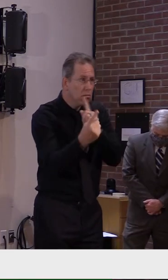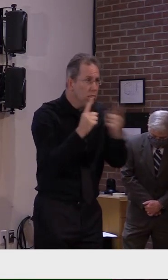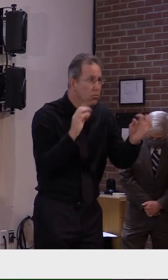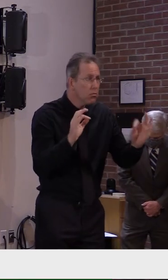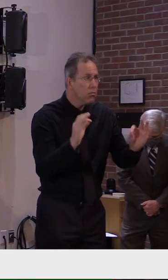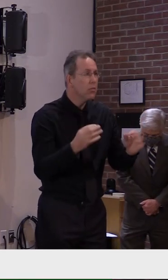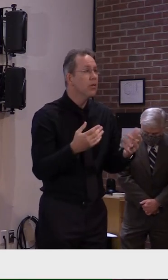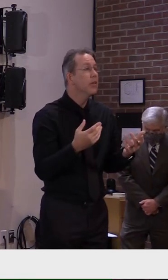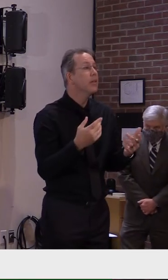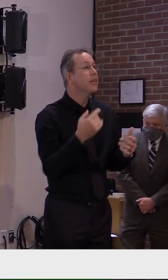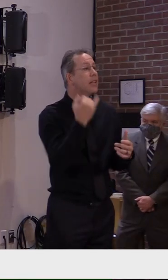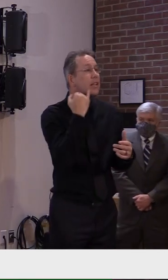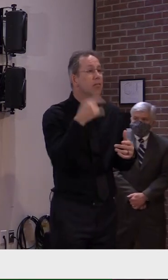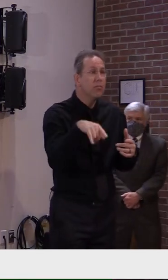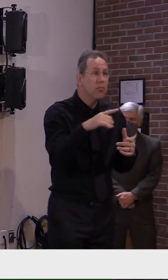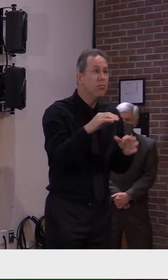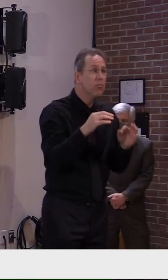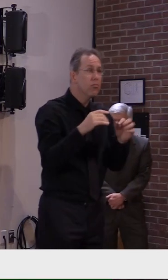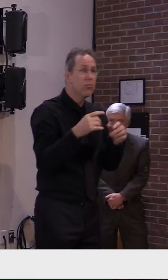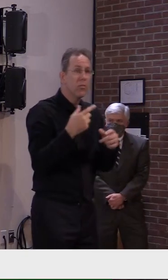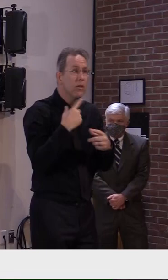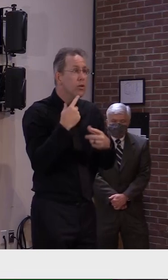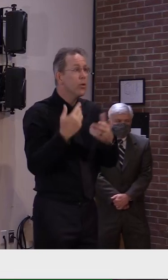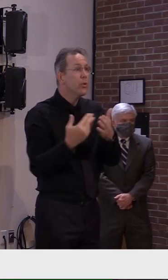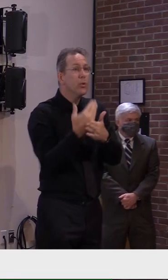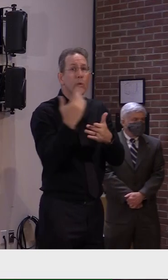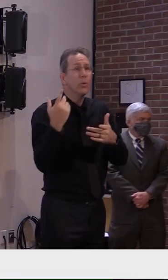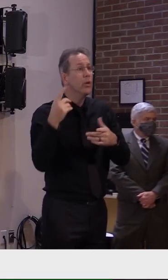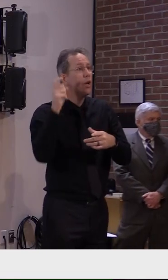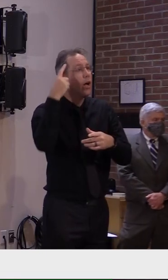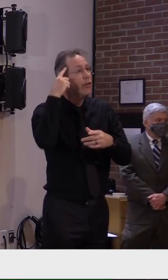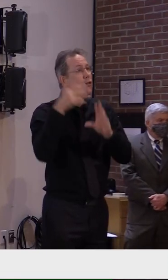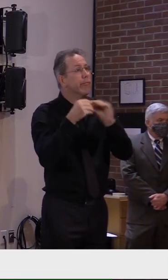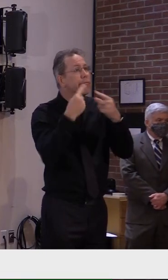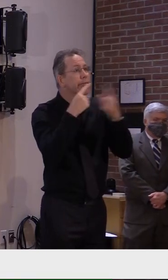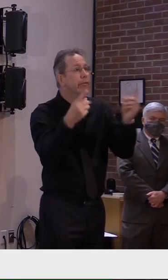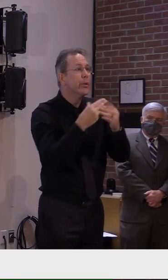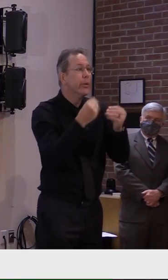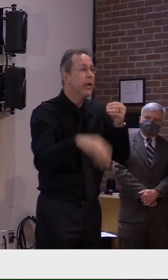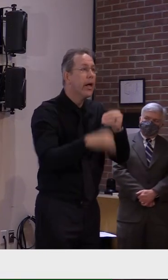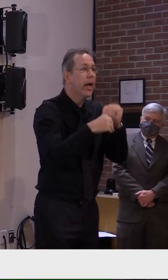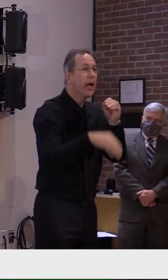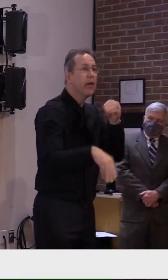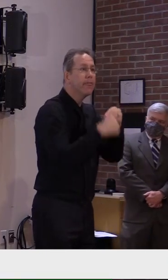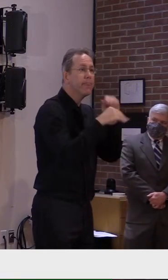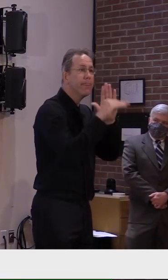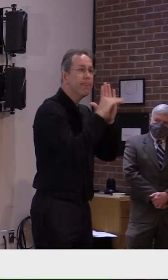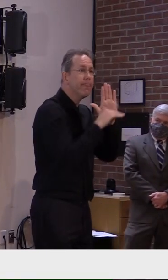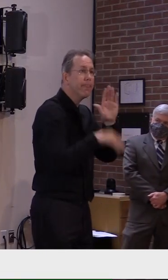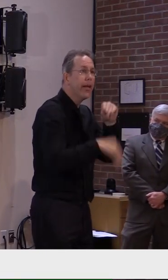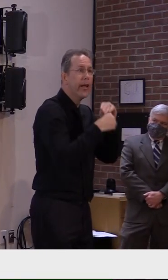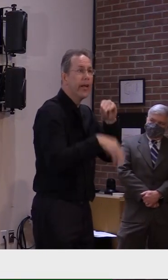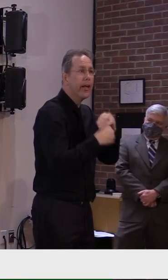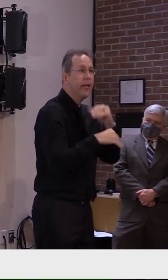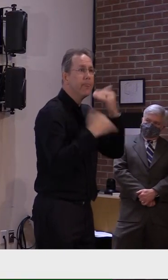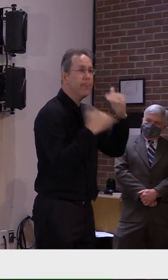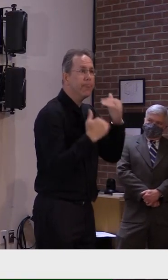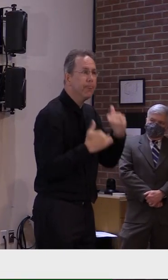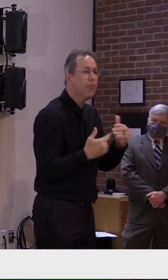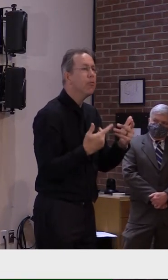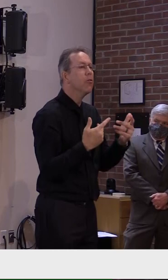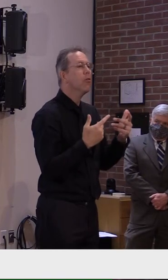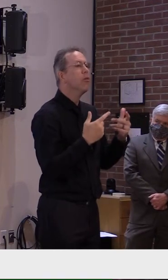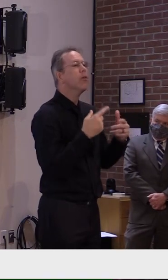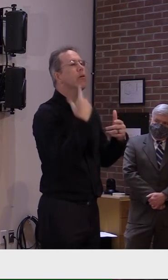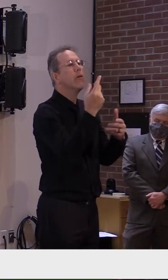intervention. We'd like to see in that 10 to 14 days, which is one incubation period, a